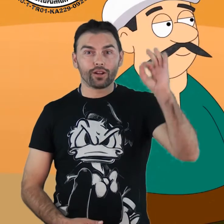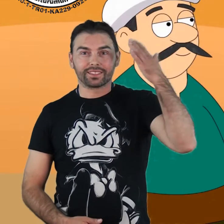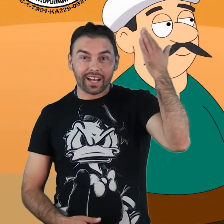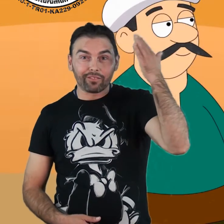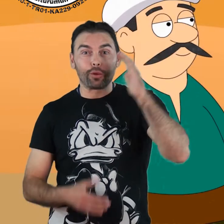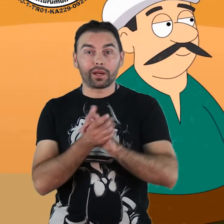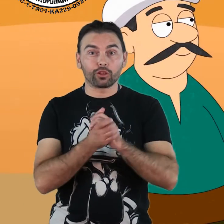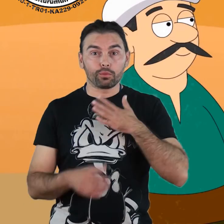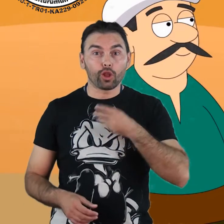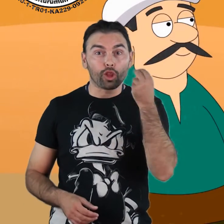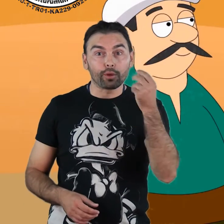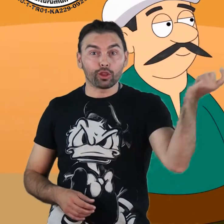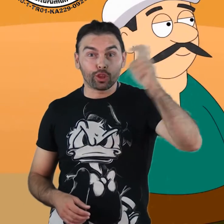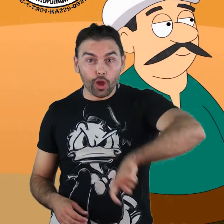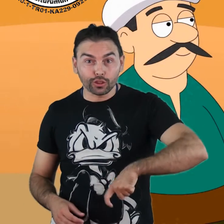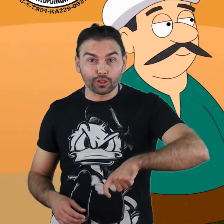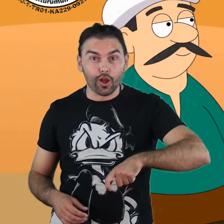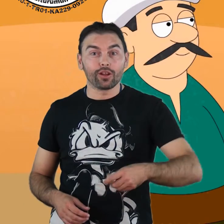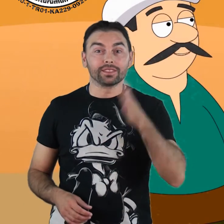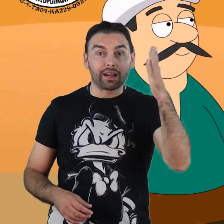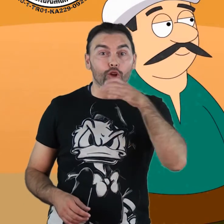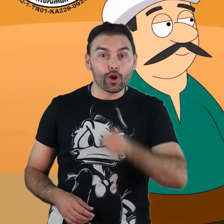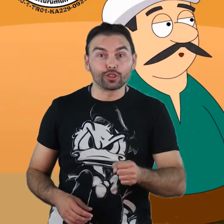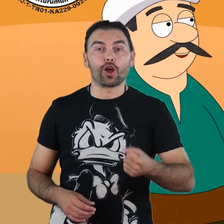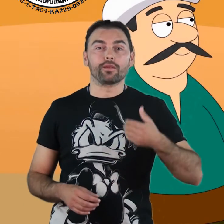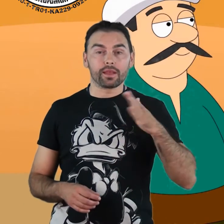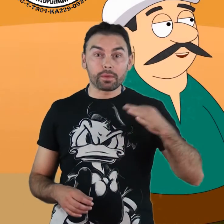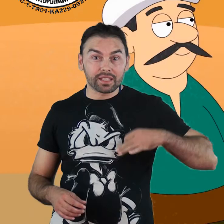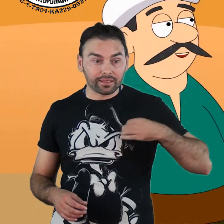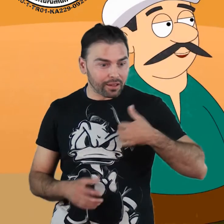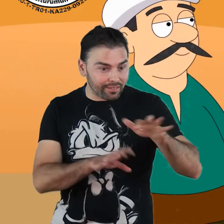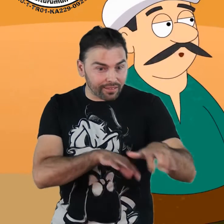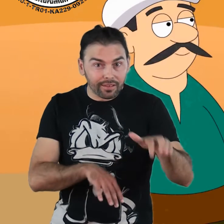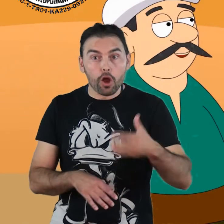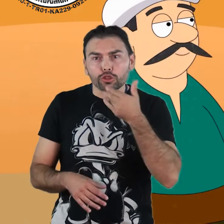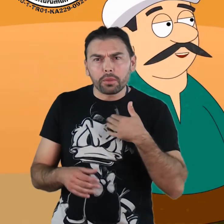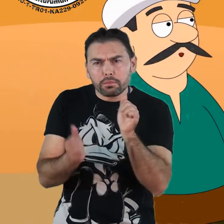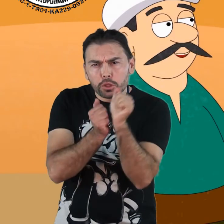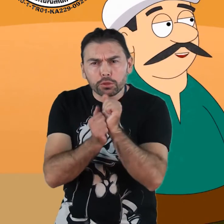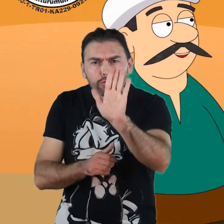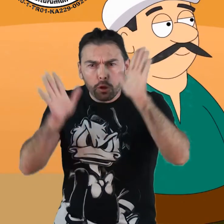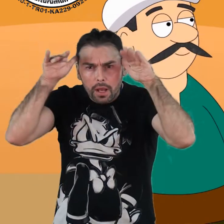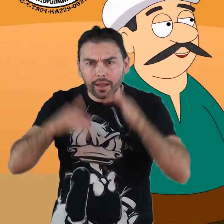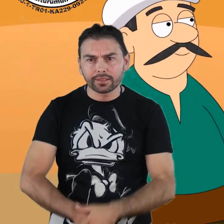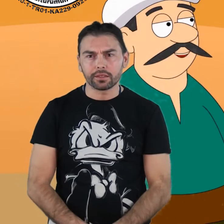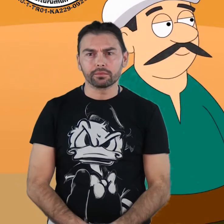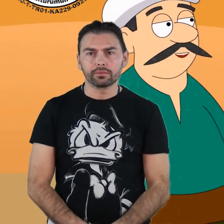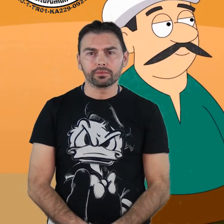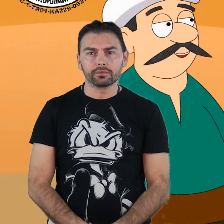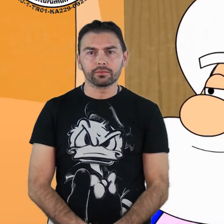Oh, hello my friend. Welcome. Hello Hoca. I have some tasks on my farm today. May I borrow your donkey?